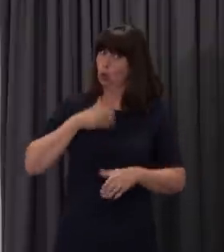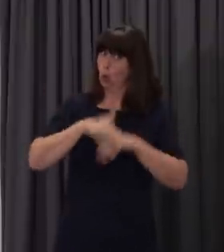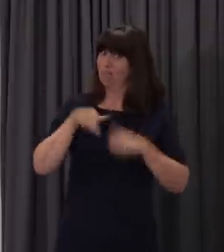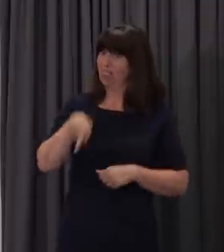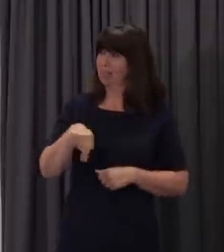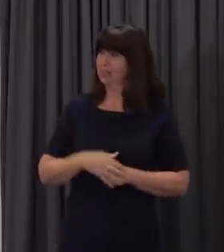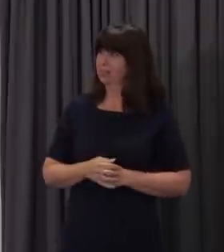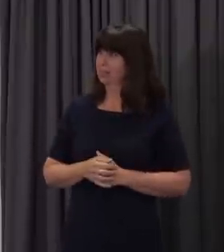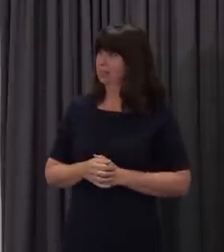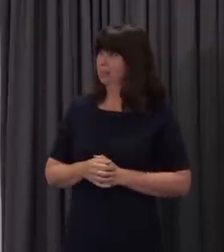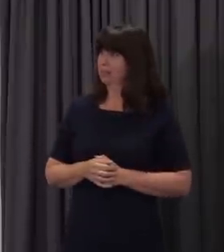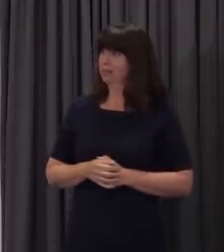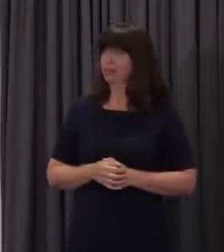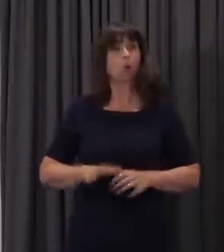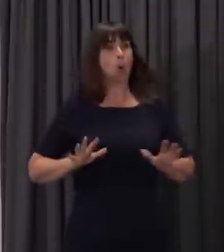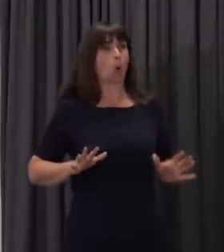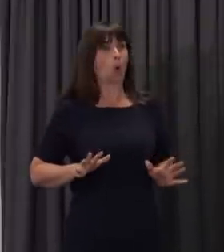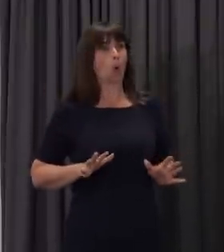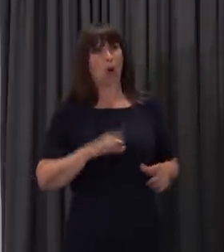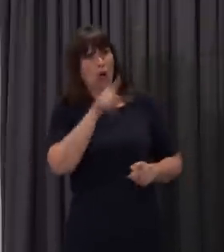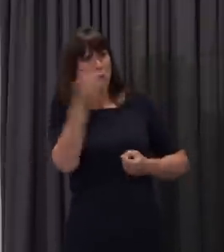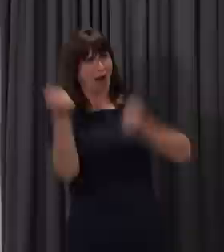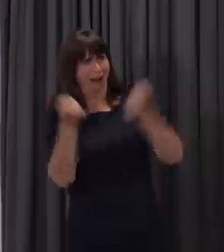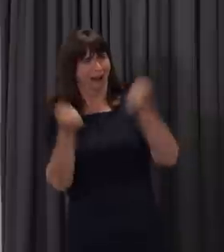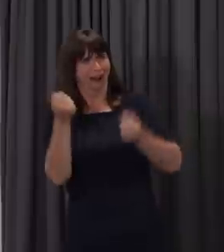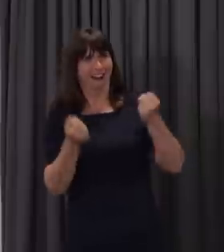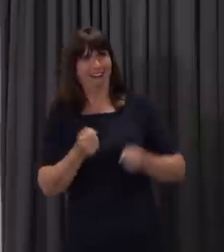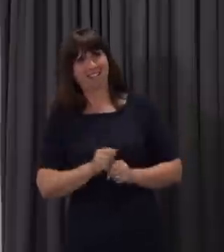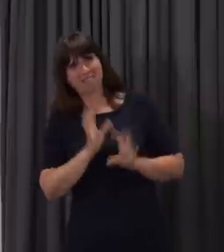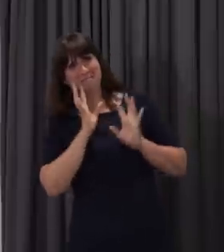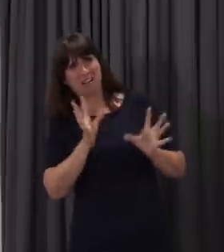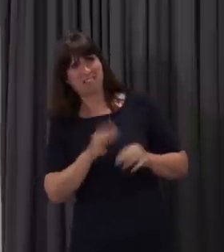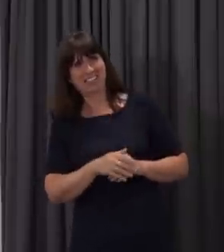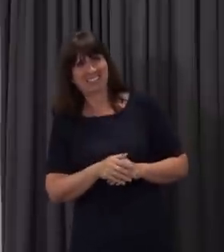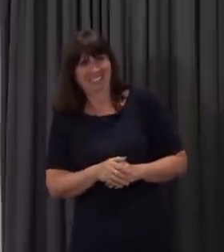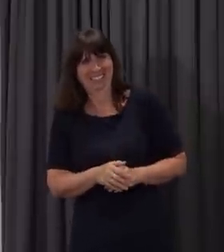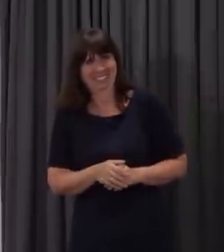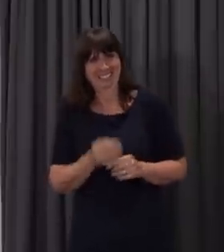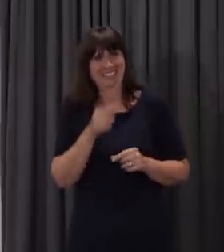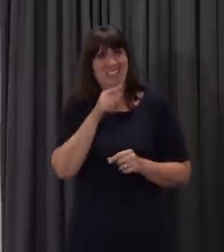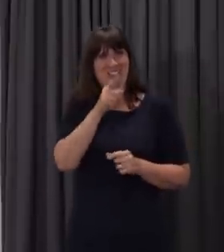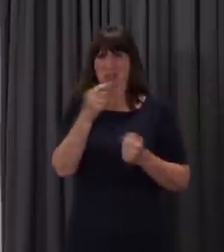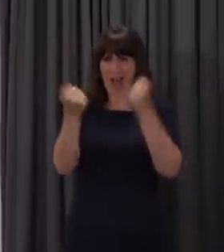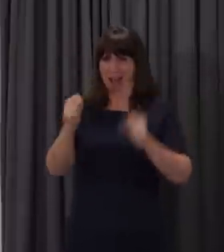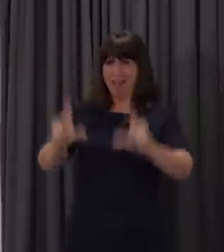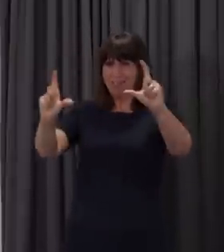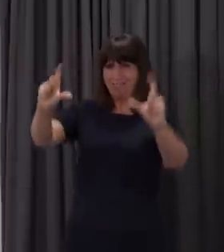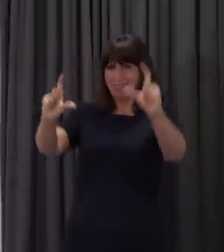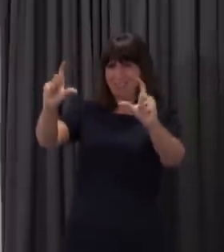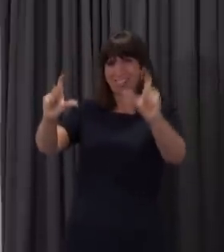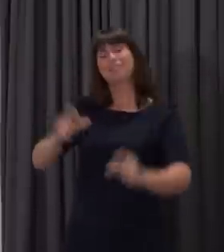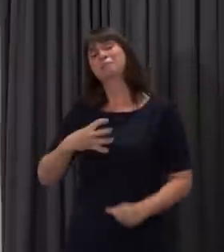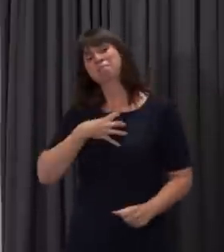Well, Andy, have to say that's one of the most interesting backdrops I've seen in any interviews during this process. You're clearly in your